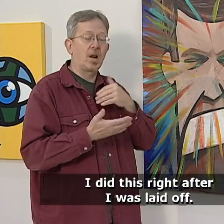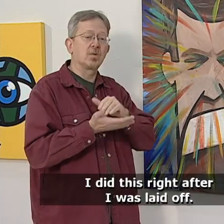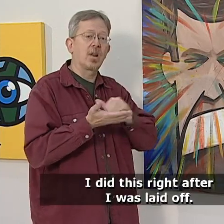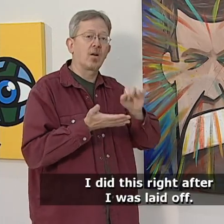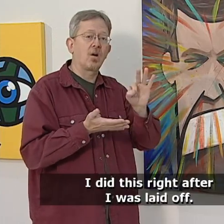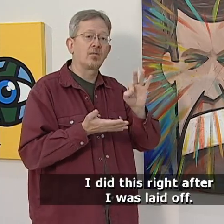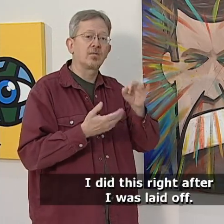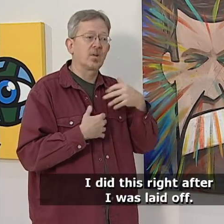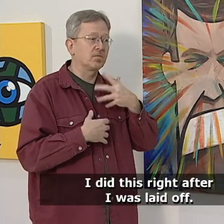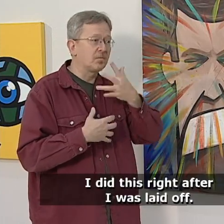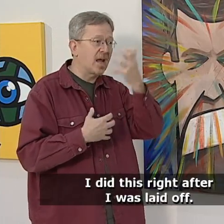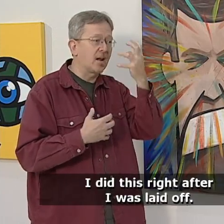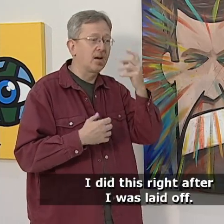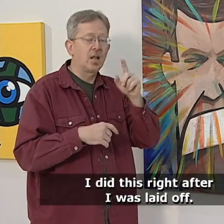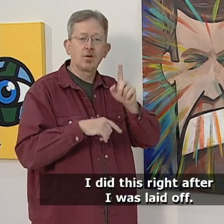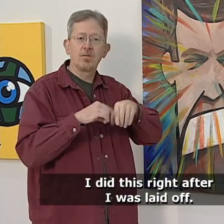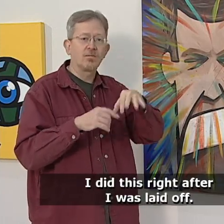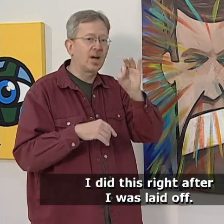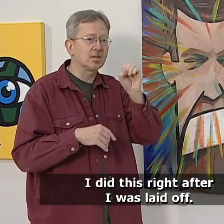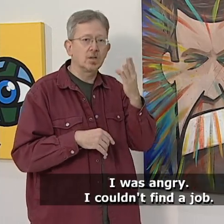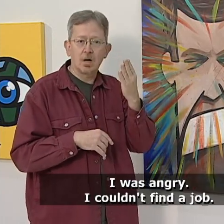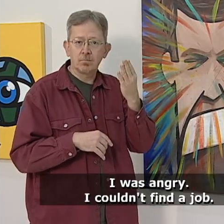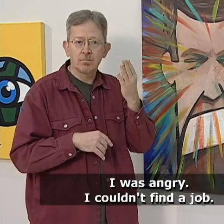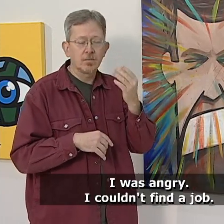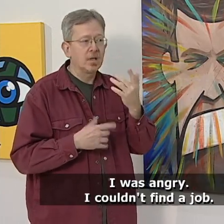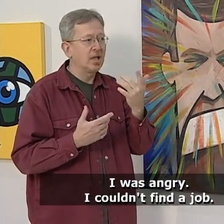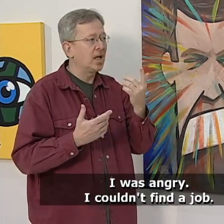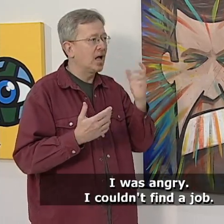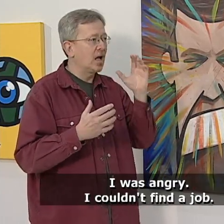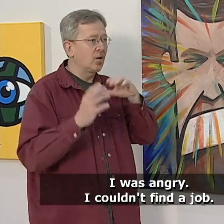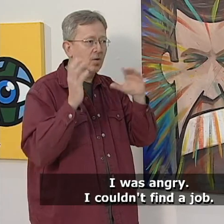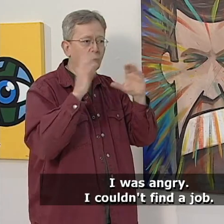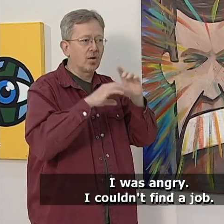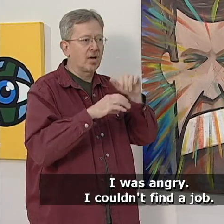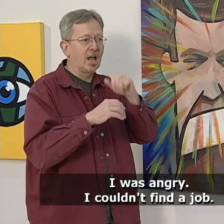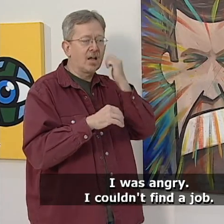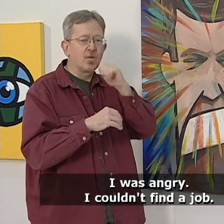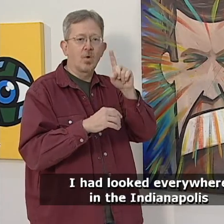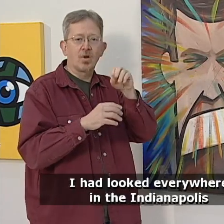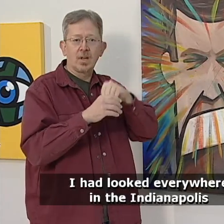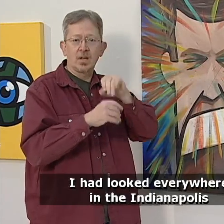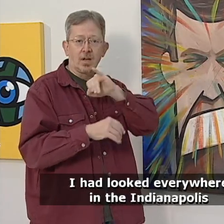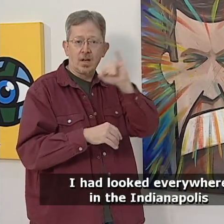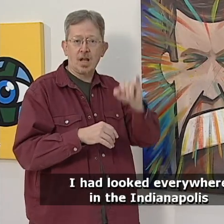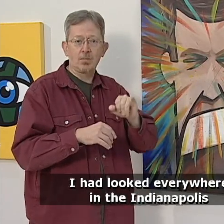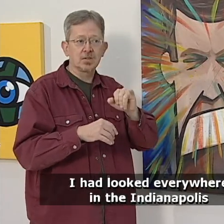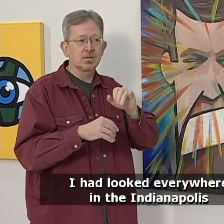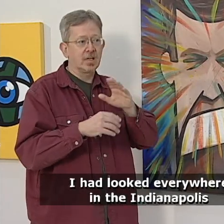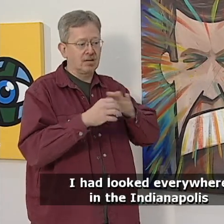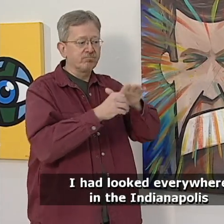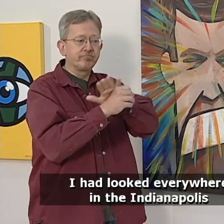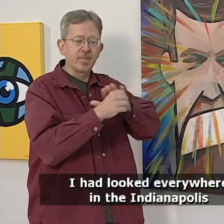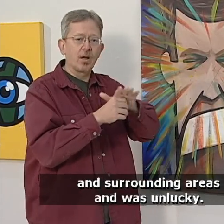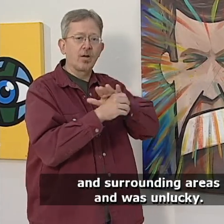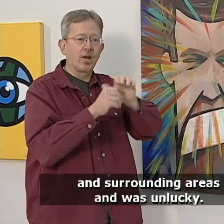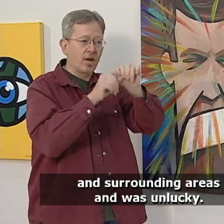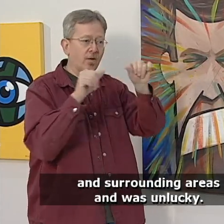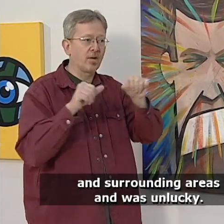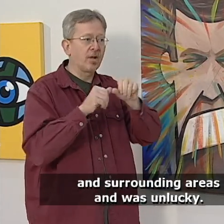I did this right after I was laid off. I was angry. I couldn't find a job. I had looked everywhere in the Indianapolis and